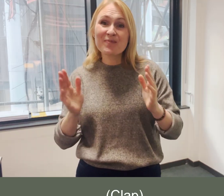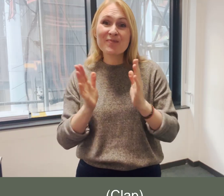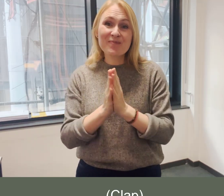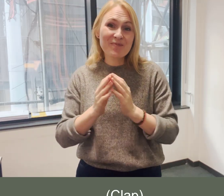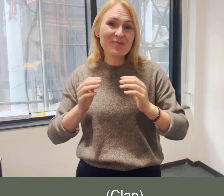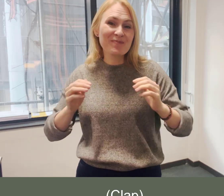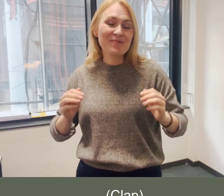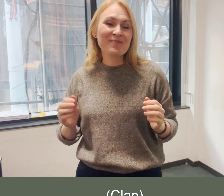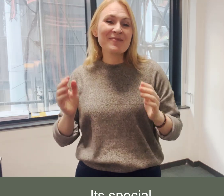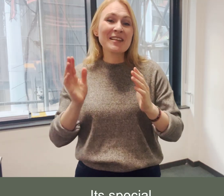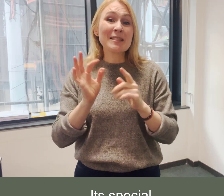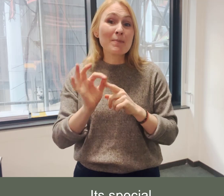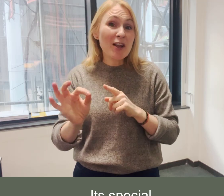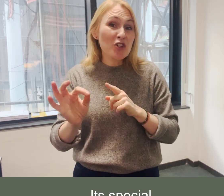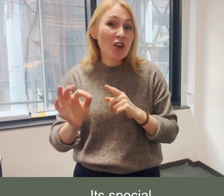It's special